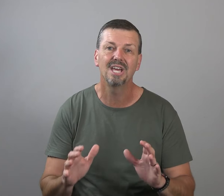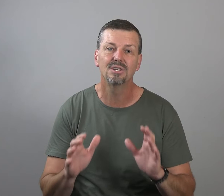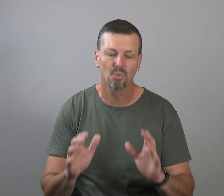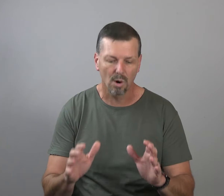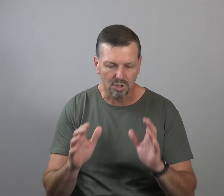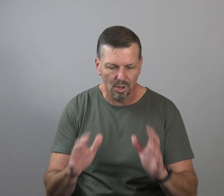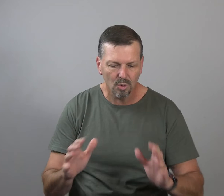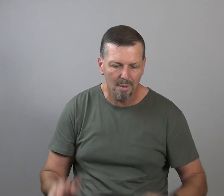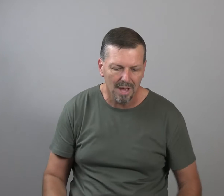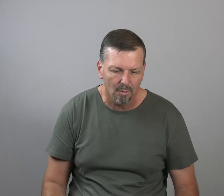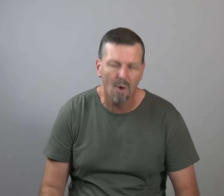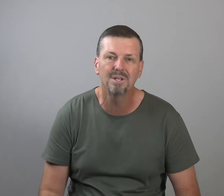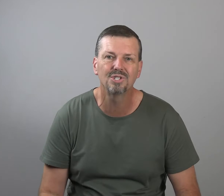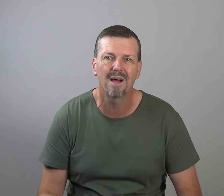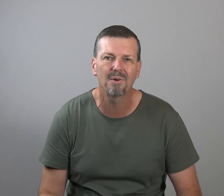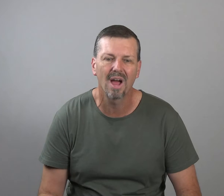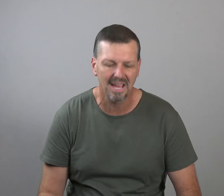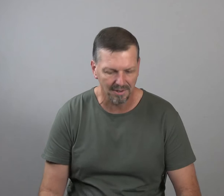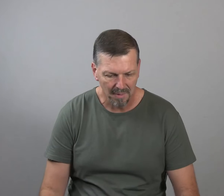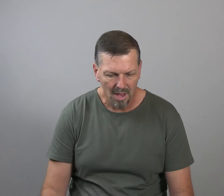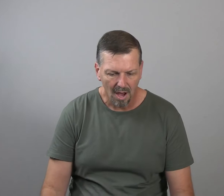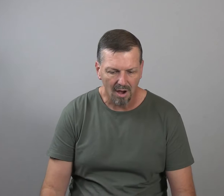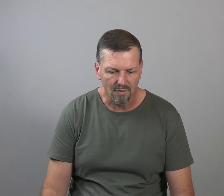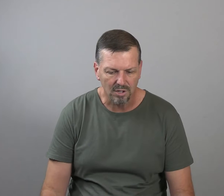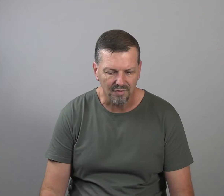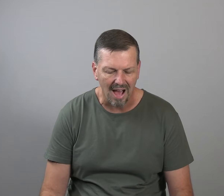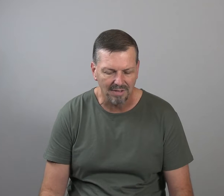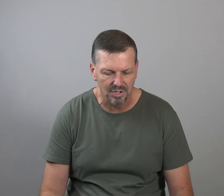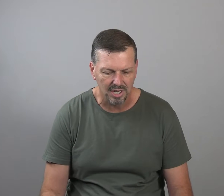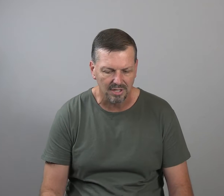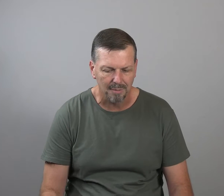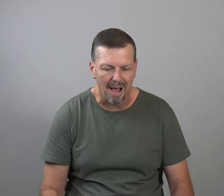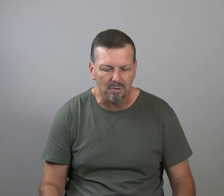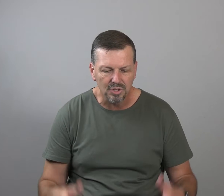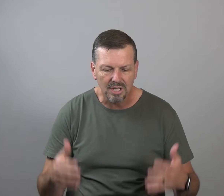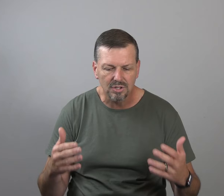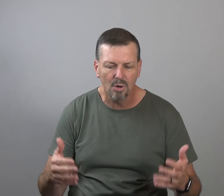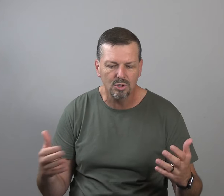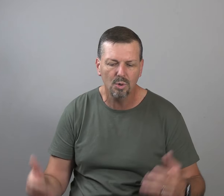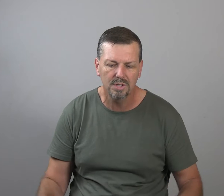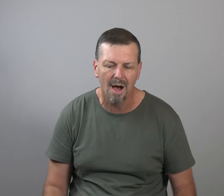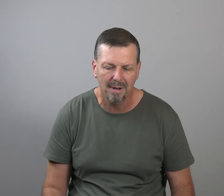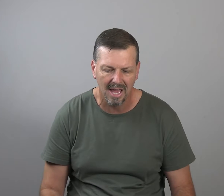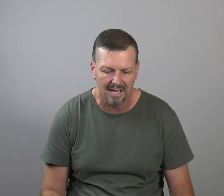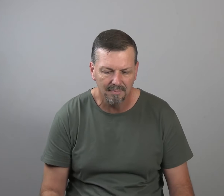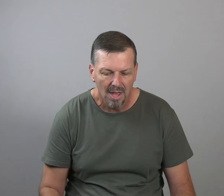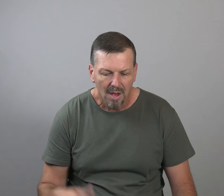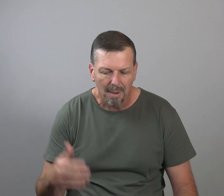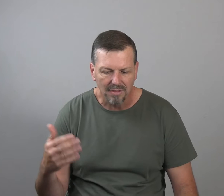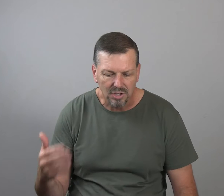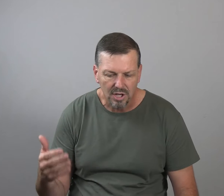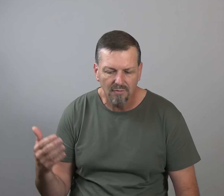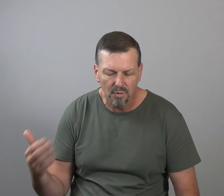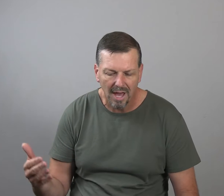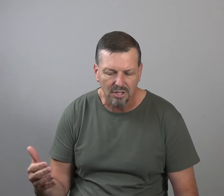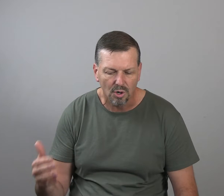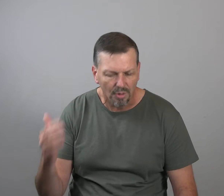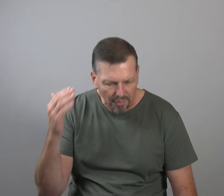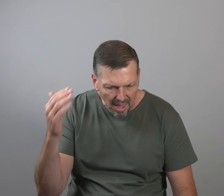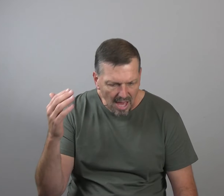His Word. So look with me in Romans chapter 8, verse 5 and 6. The Bible says, Those who are dominated by the sinful nature think